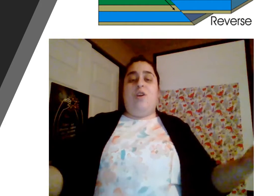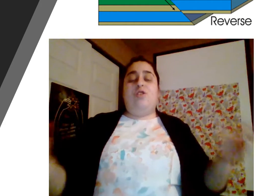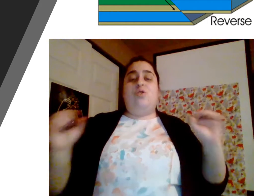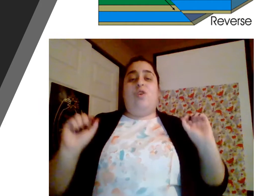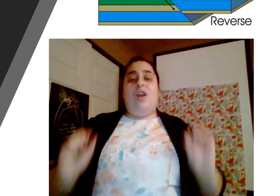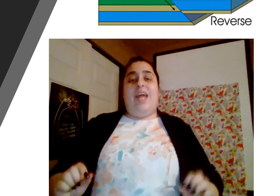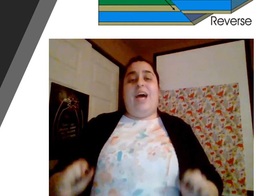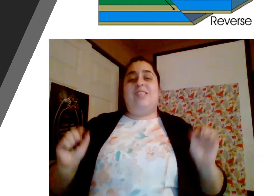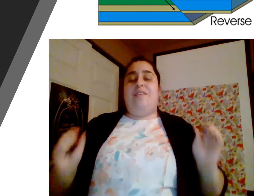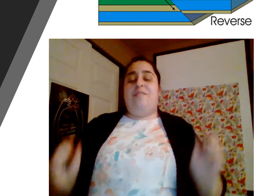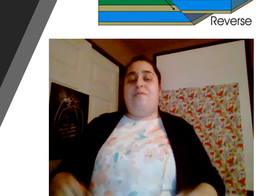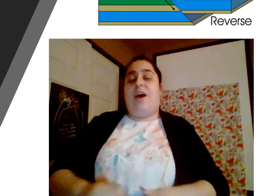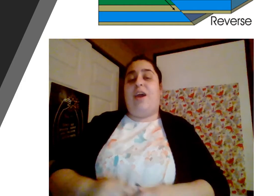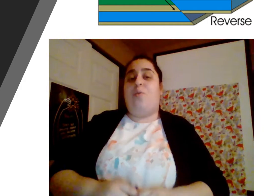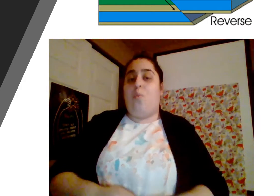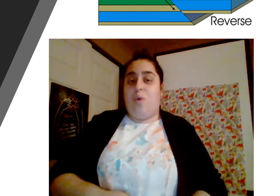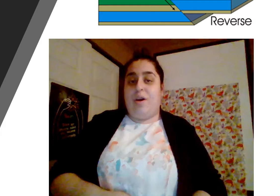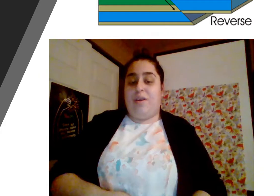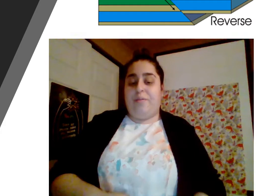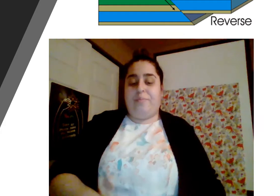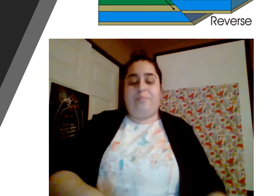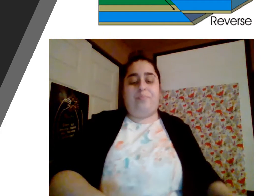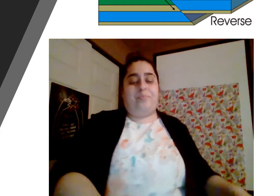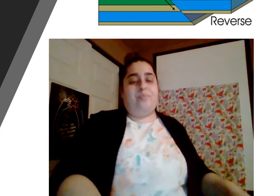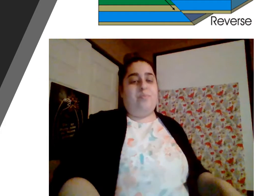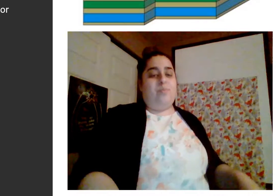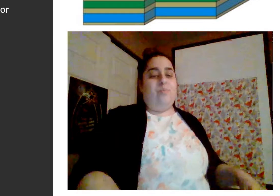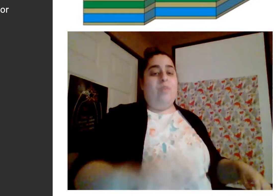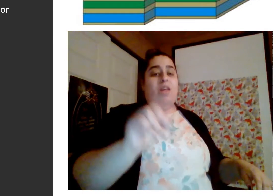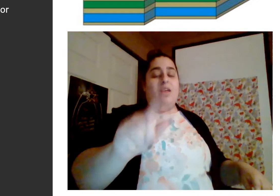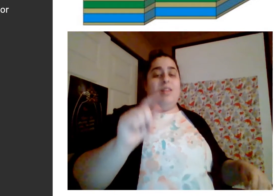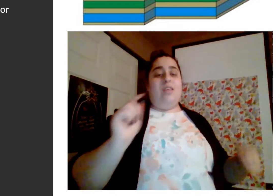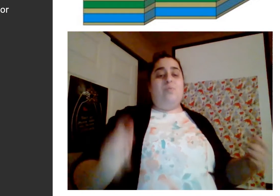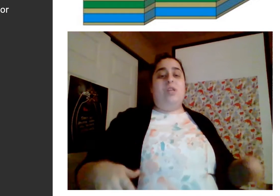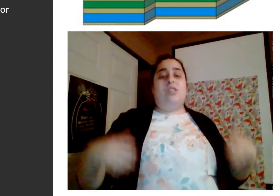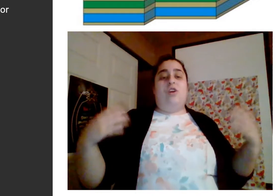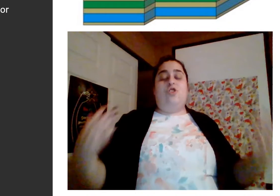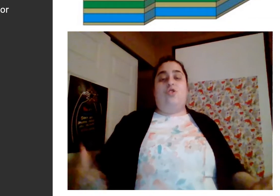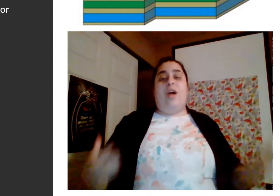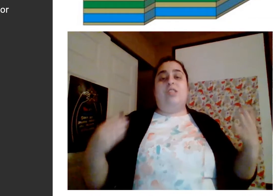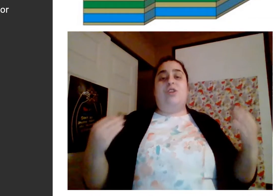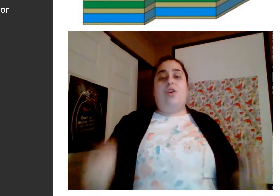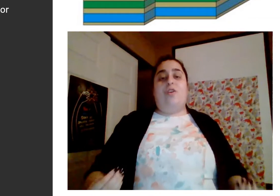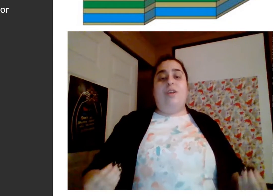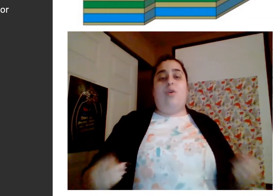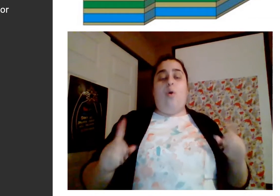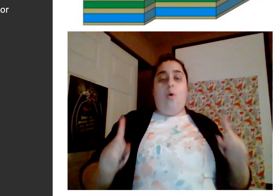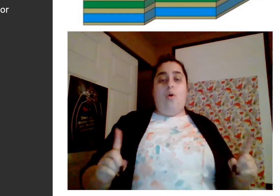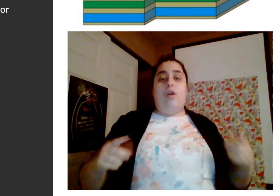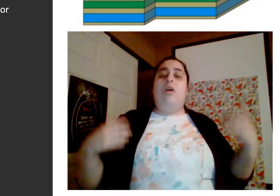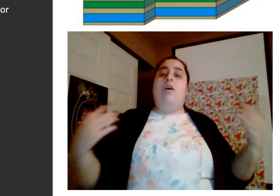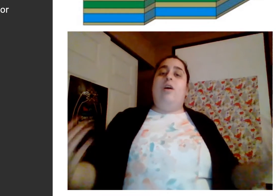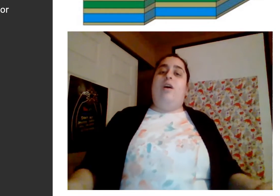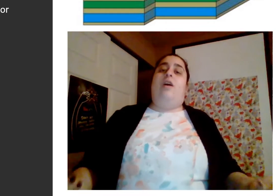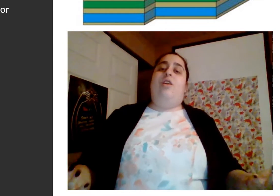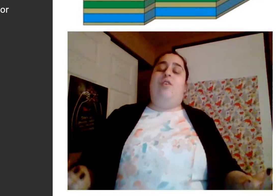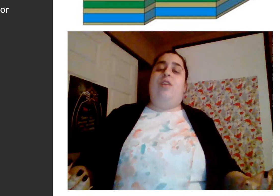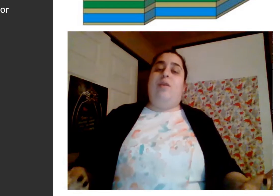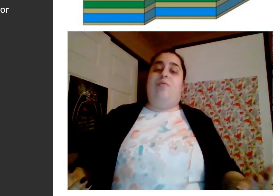Moving on to our last and final one. This one is our transcurrent or